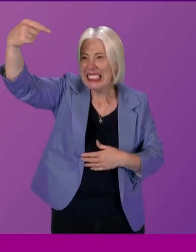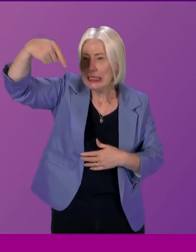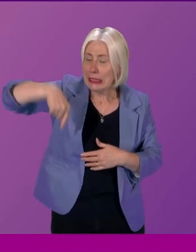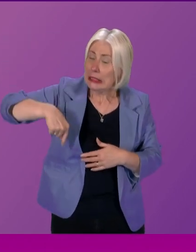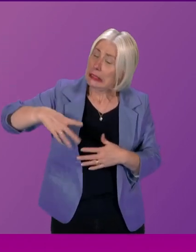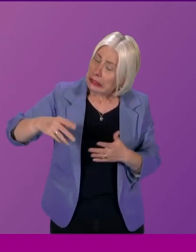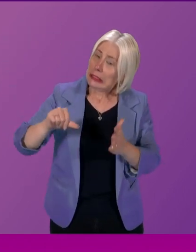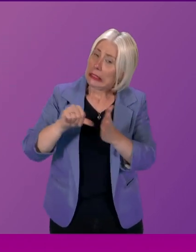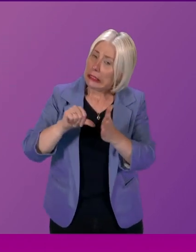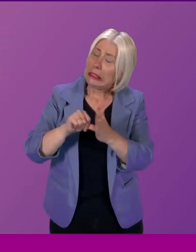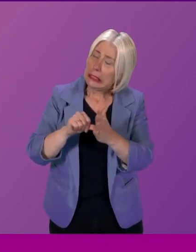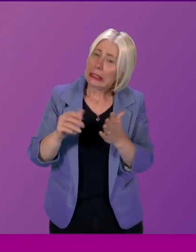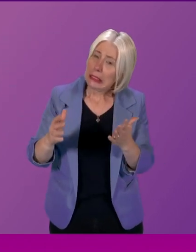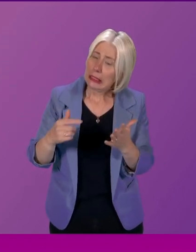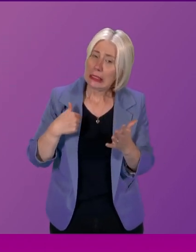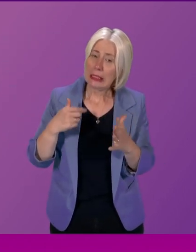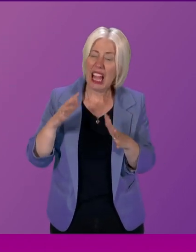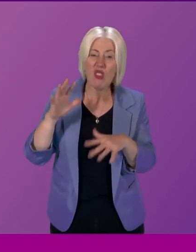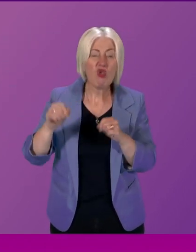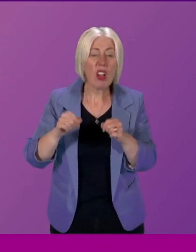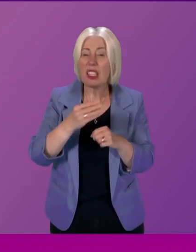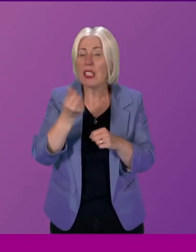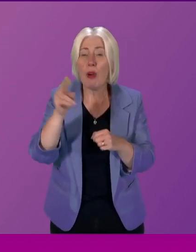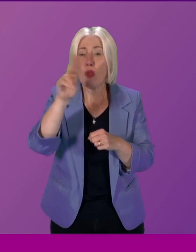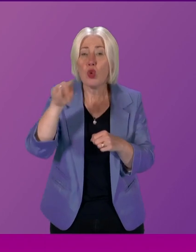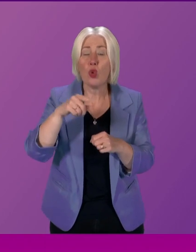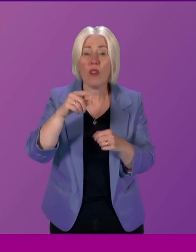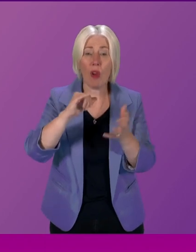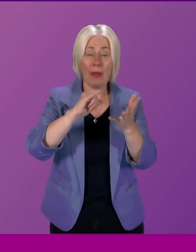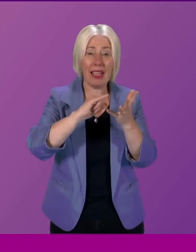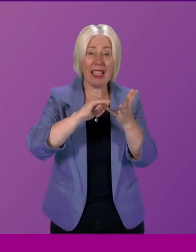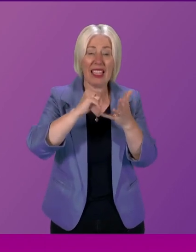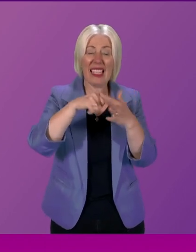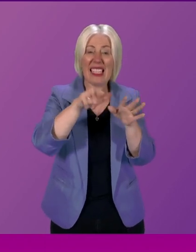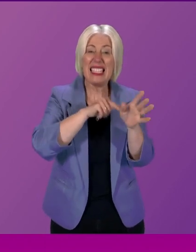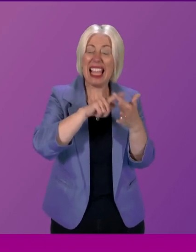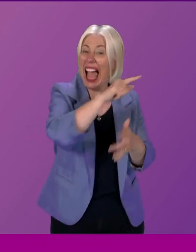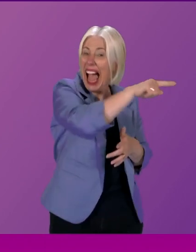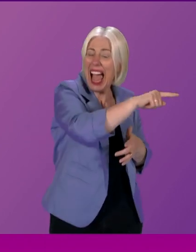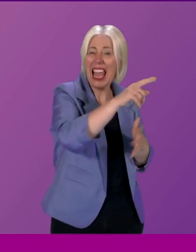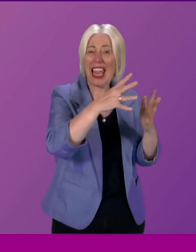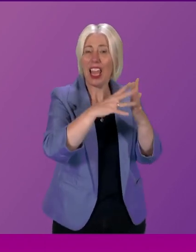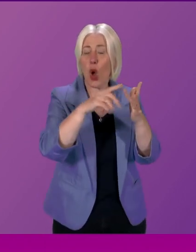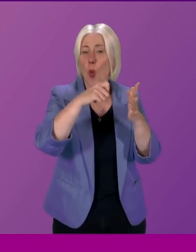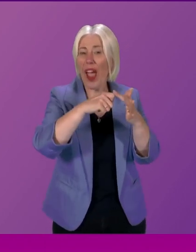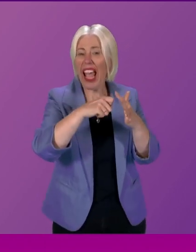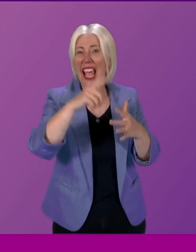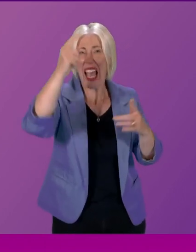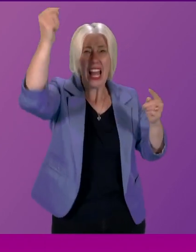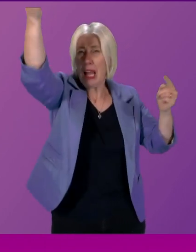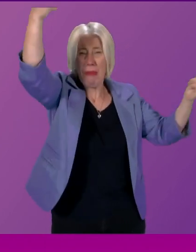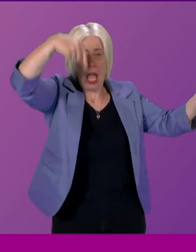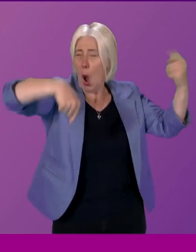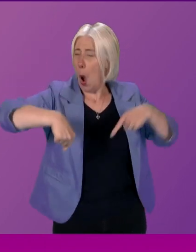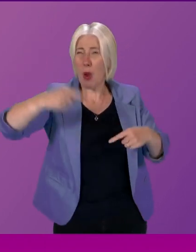difficult I've certainly struggled to get schools to come down from Sky and from Wick and Cadeness just because of the length of travel